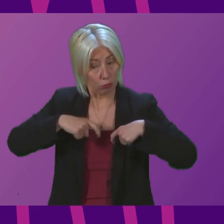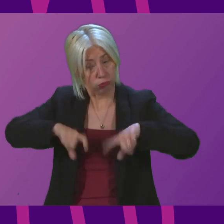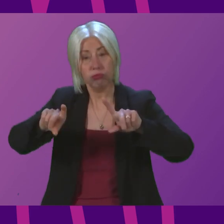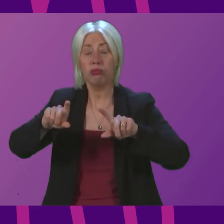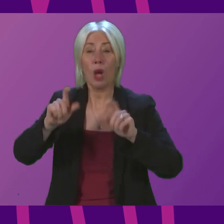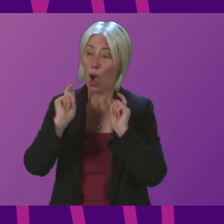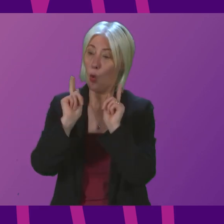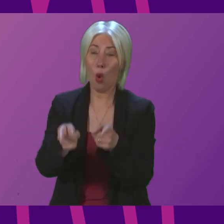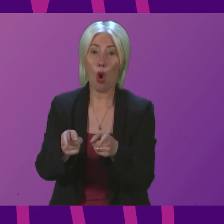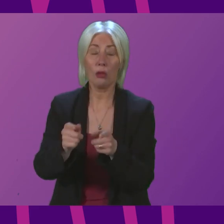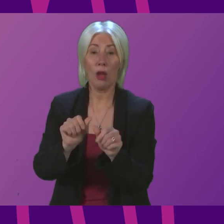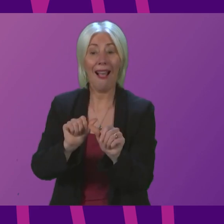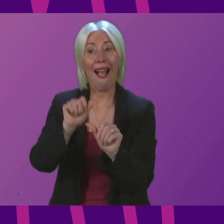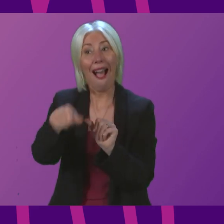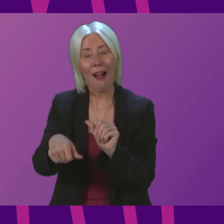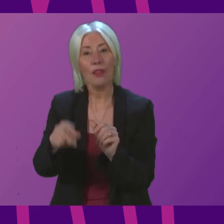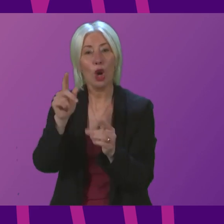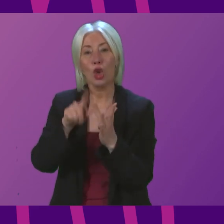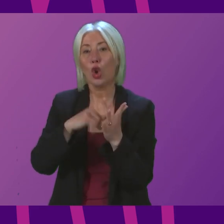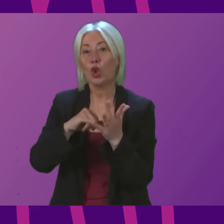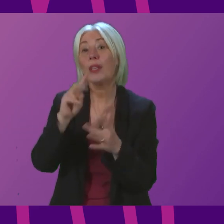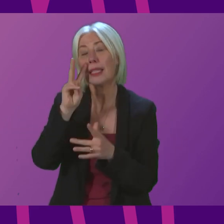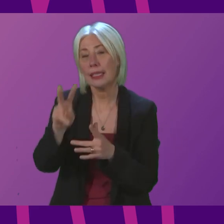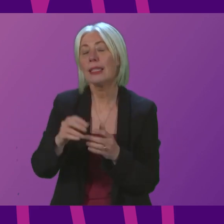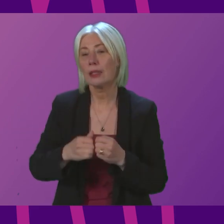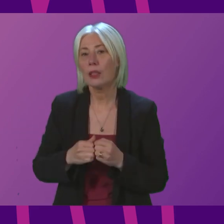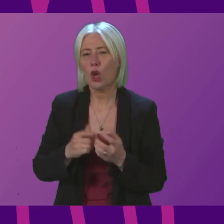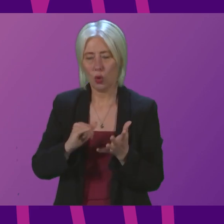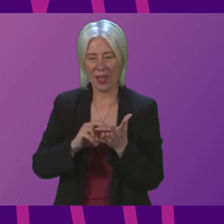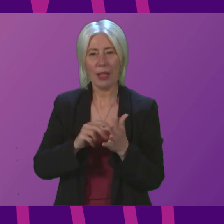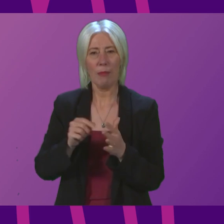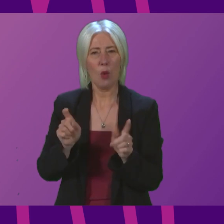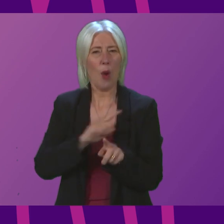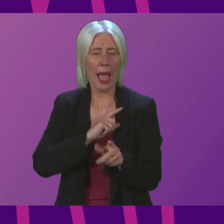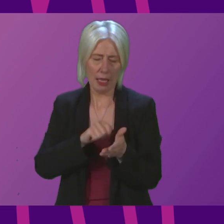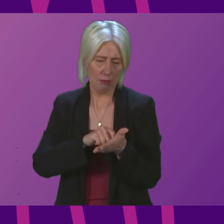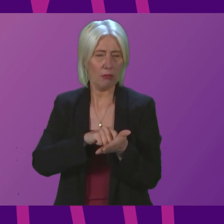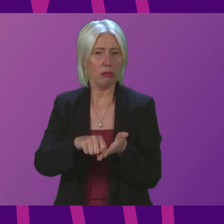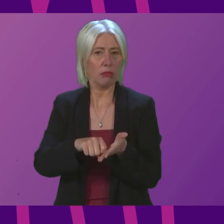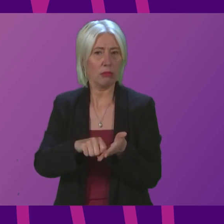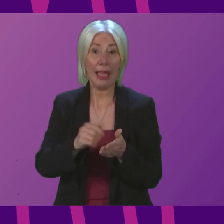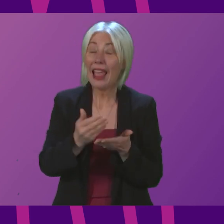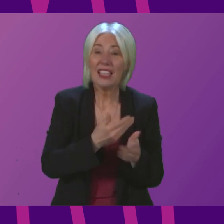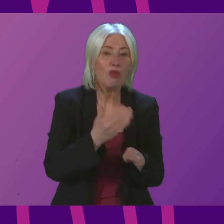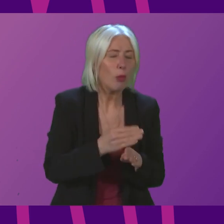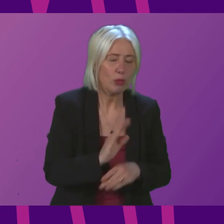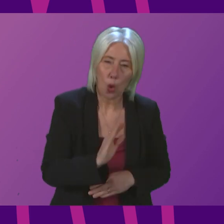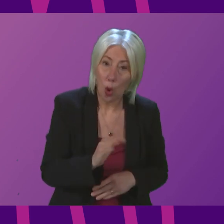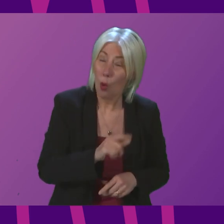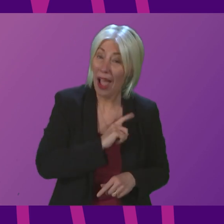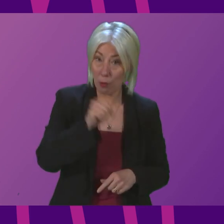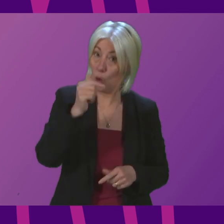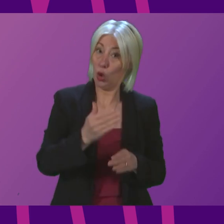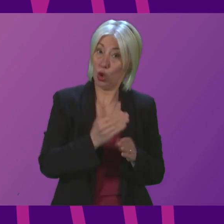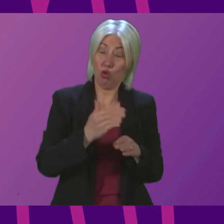only after it went to John Swinney. So why did the SNP really sign off this deal? It wasn't to save jobs, because we know the jobs were